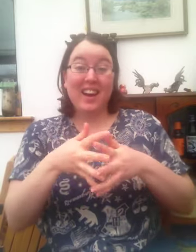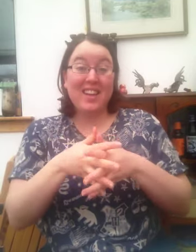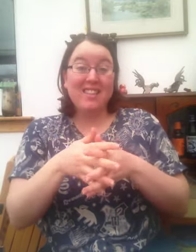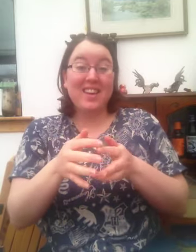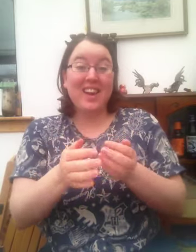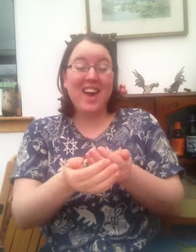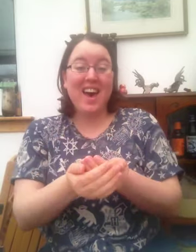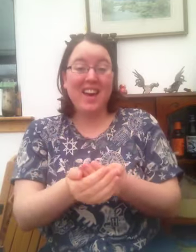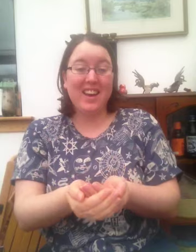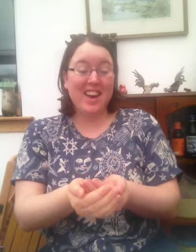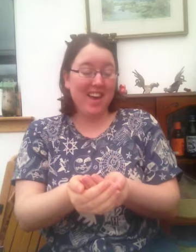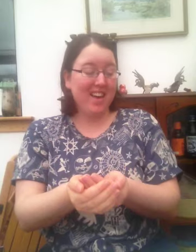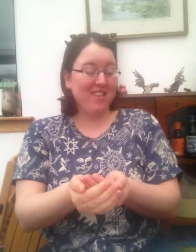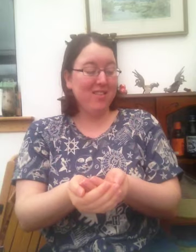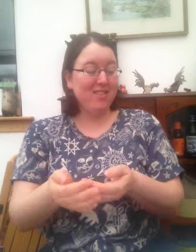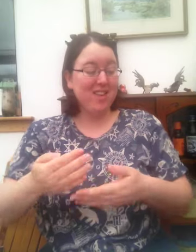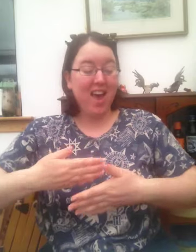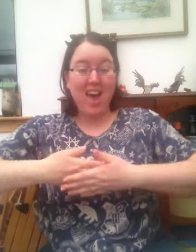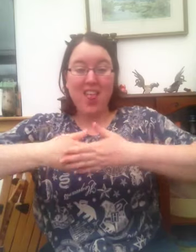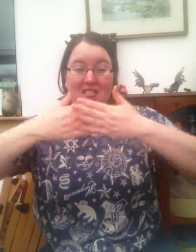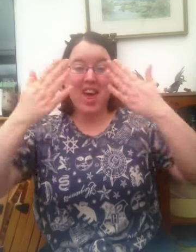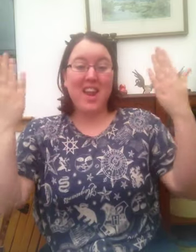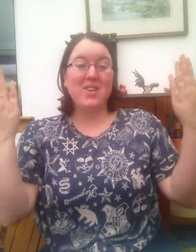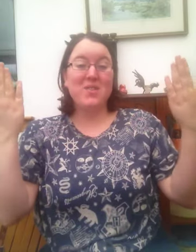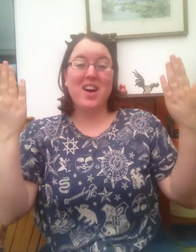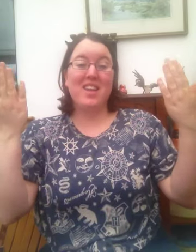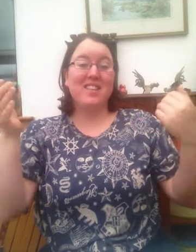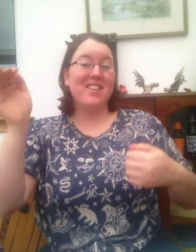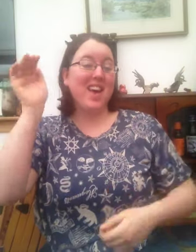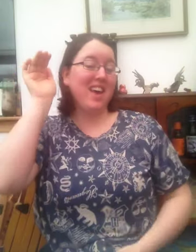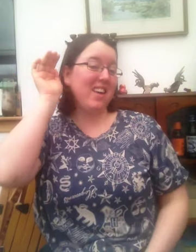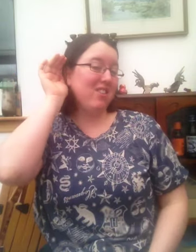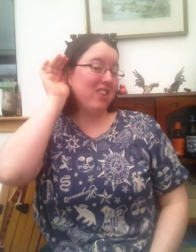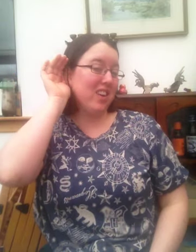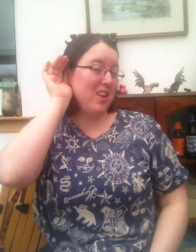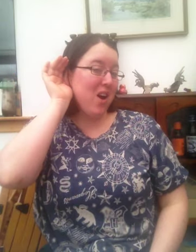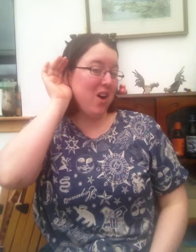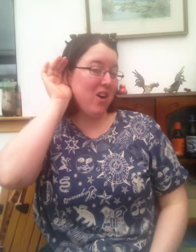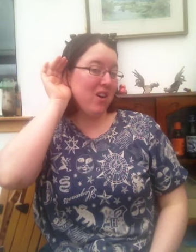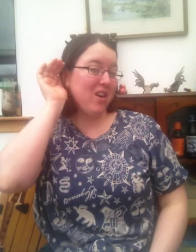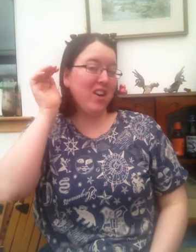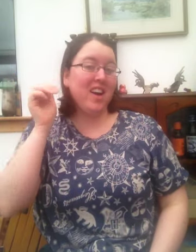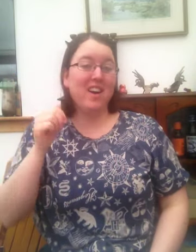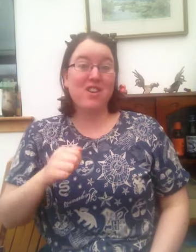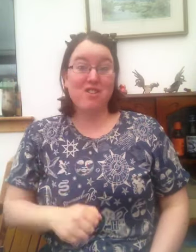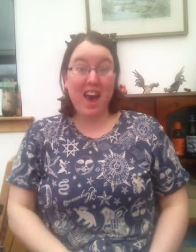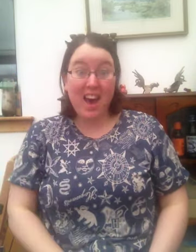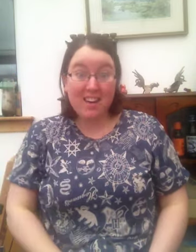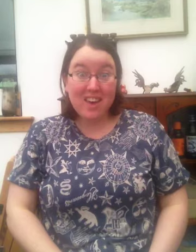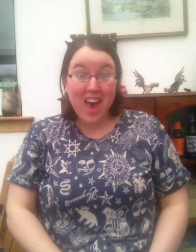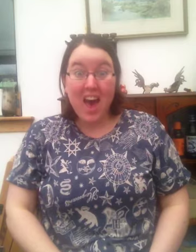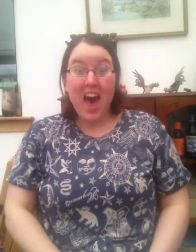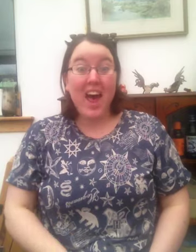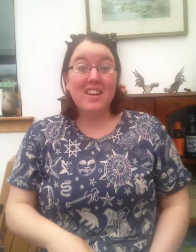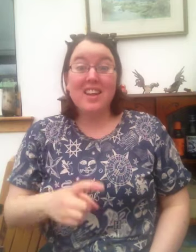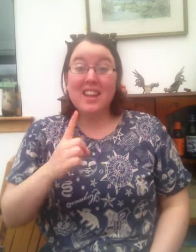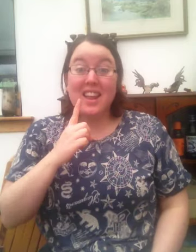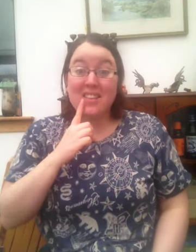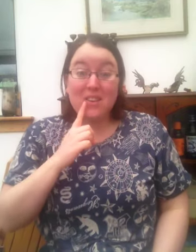little egg nest then one day she heard a crack and a little